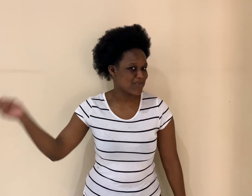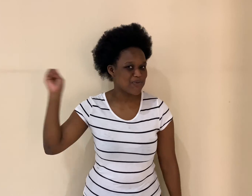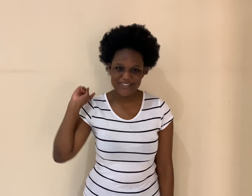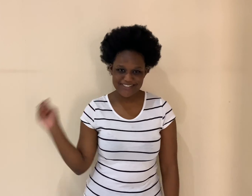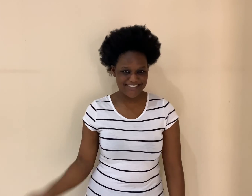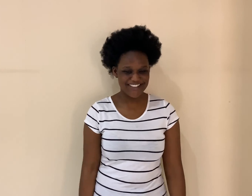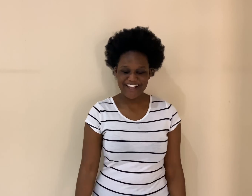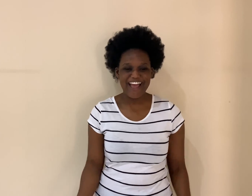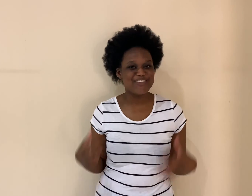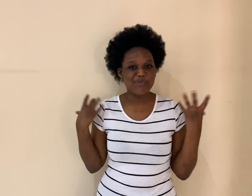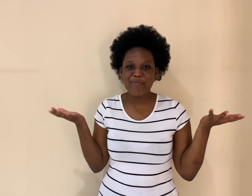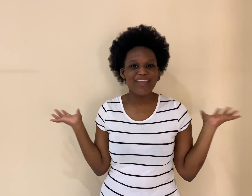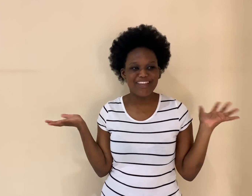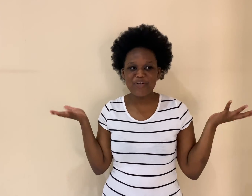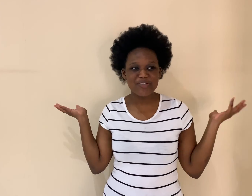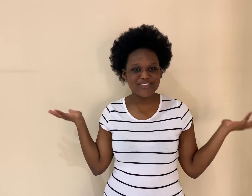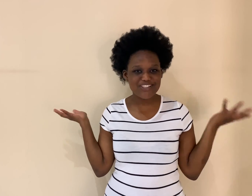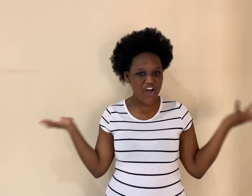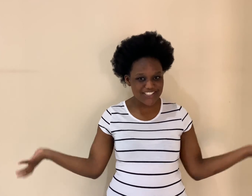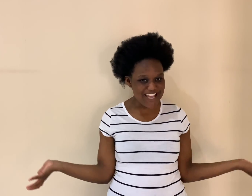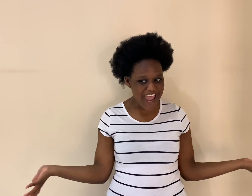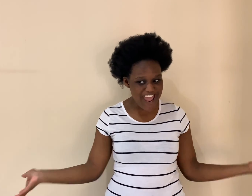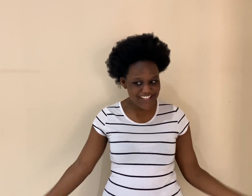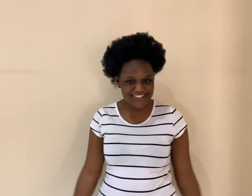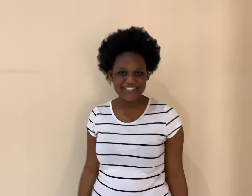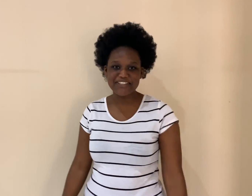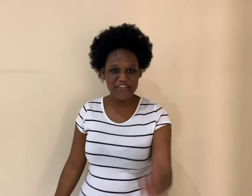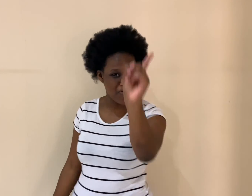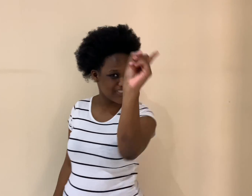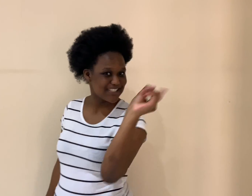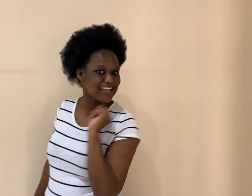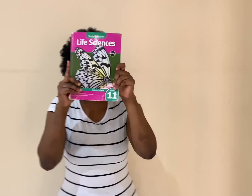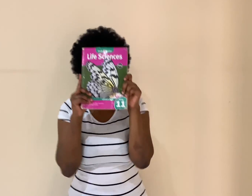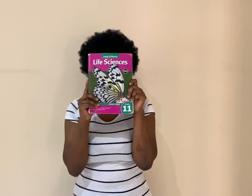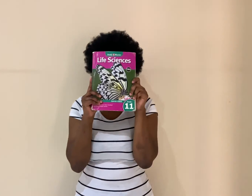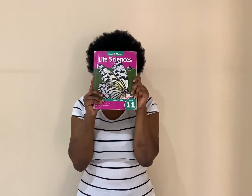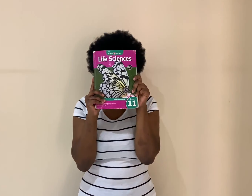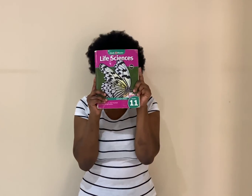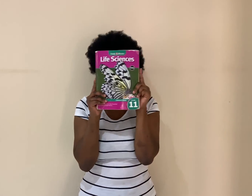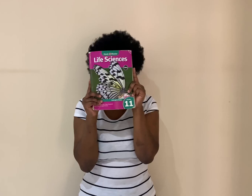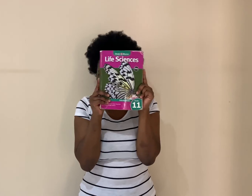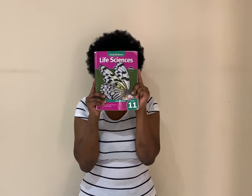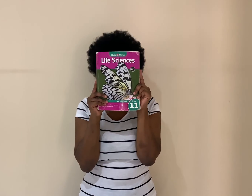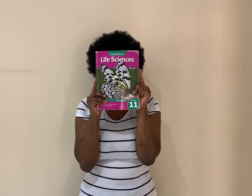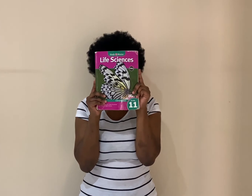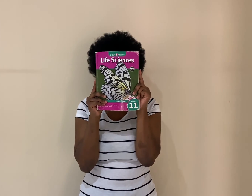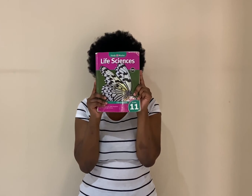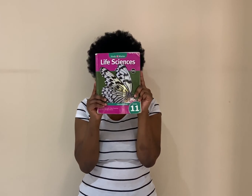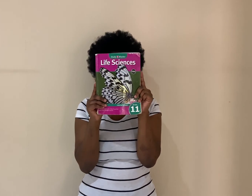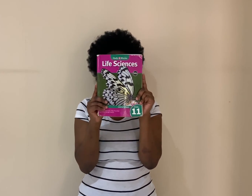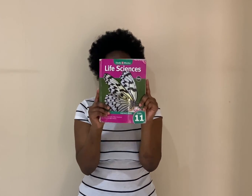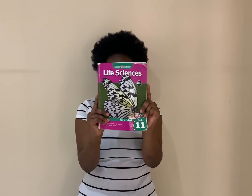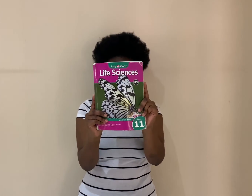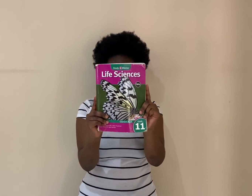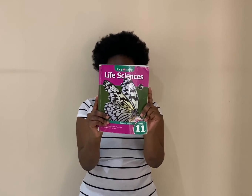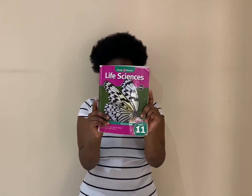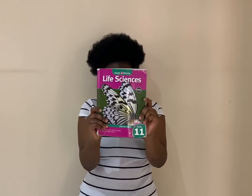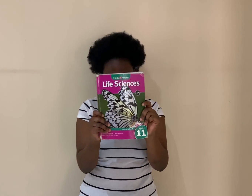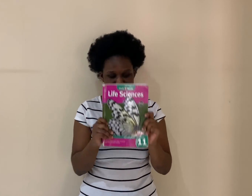always. Guys, where am I getting all this content? One second. This is where I got my content. Studying